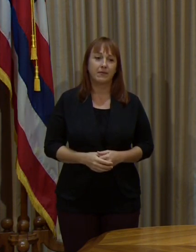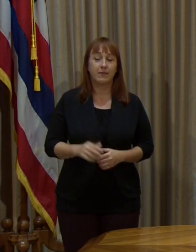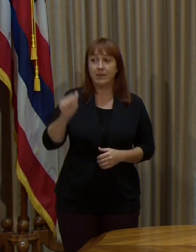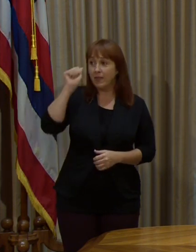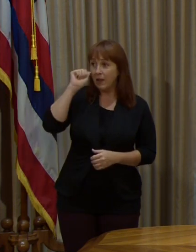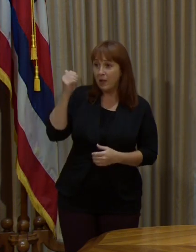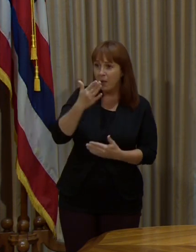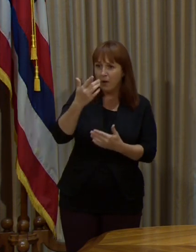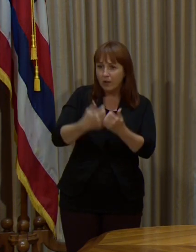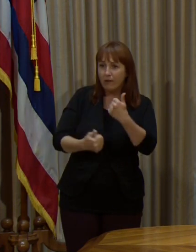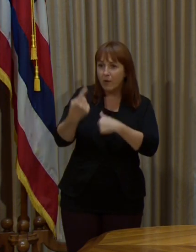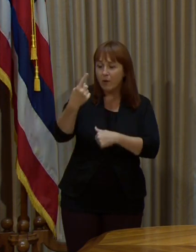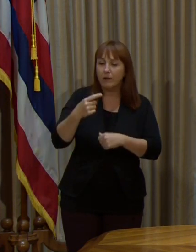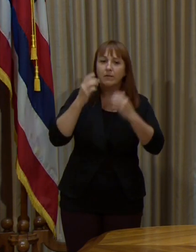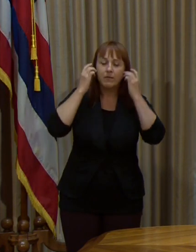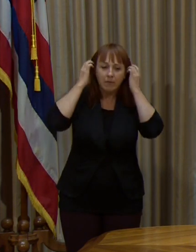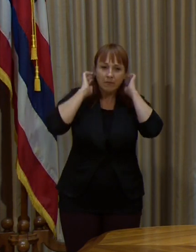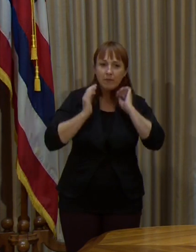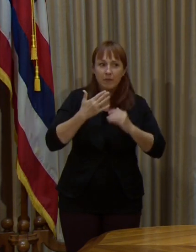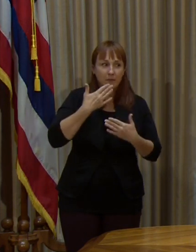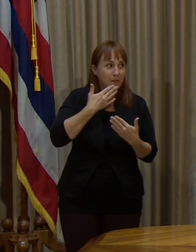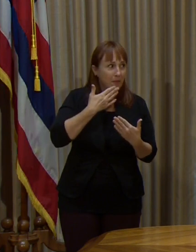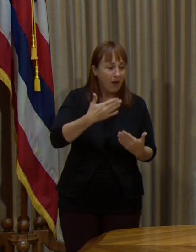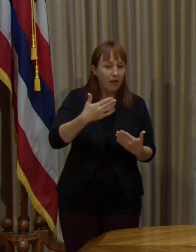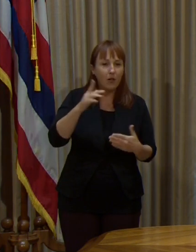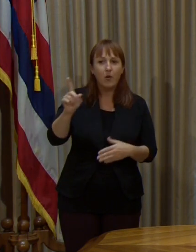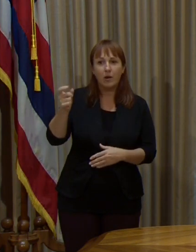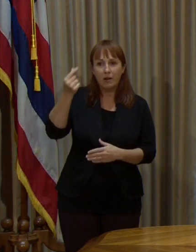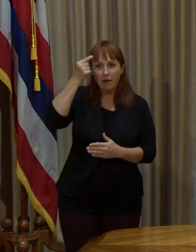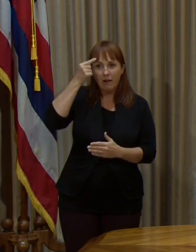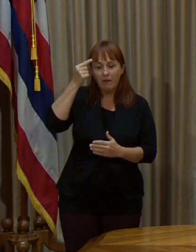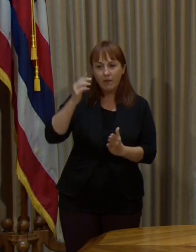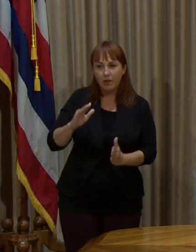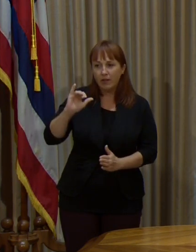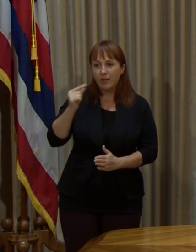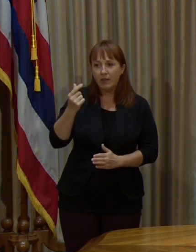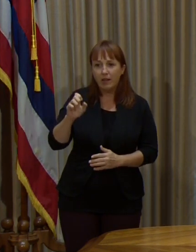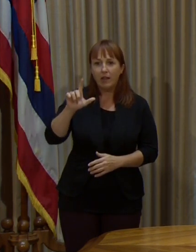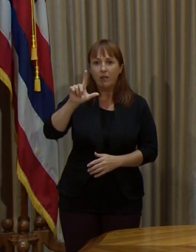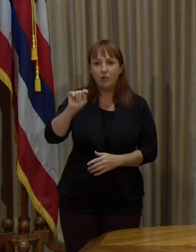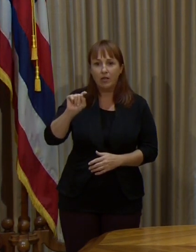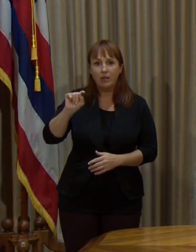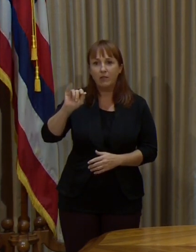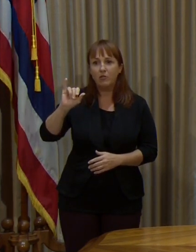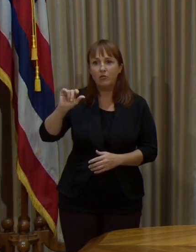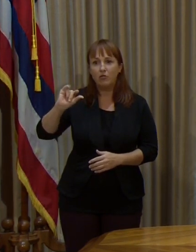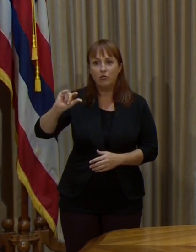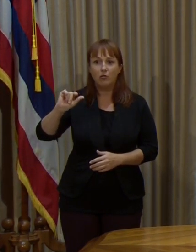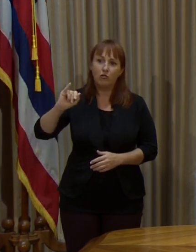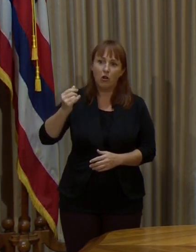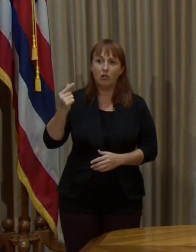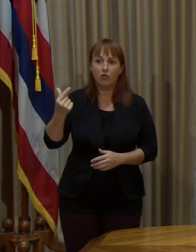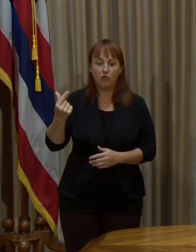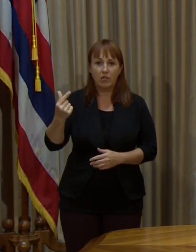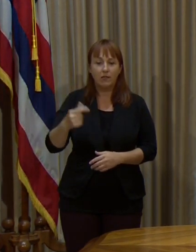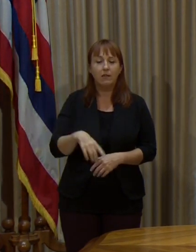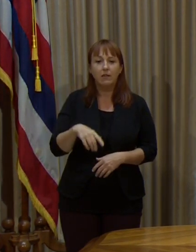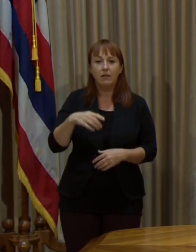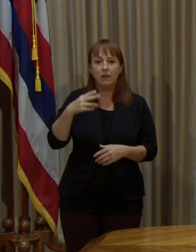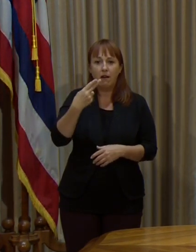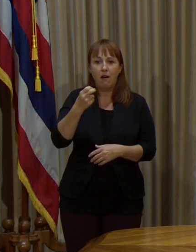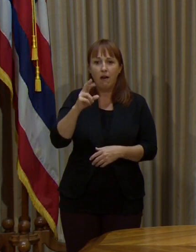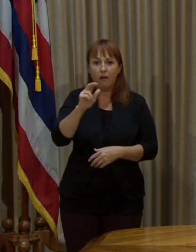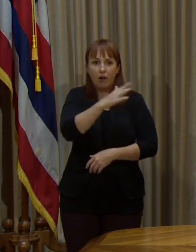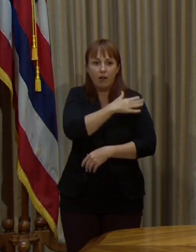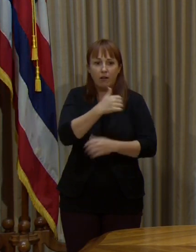Aloha to everyone. Mahalo to Governor Ige, Lieutenant Governor Josh Gein, Major General Hara, and all